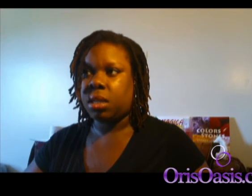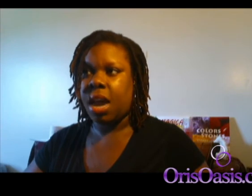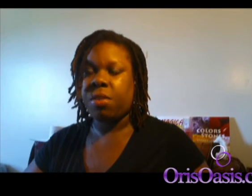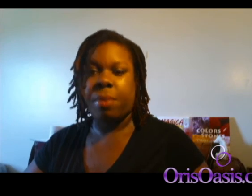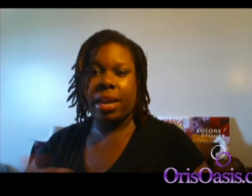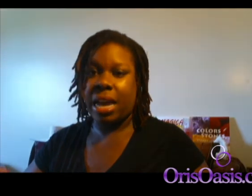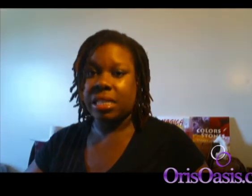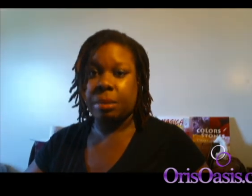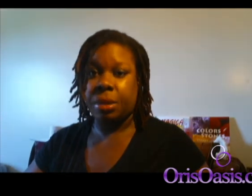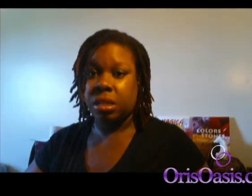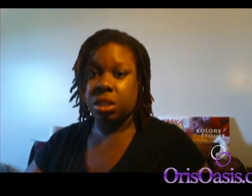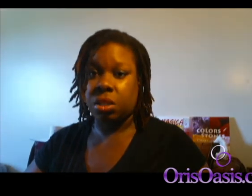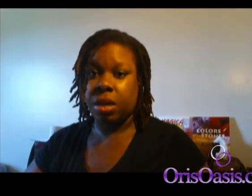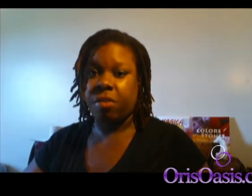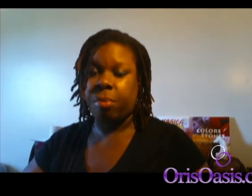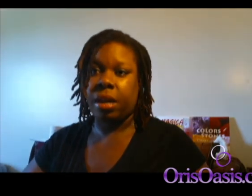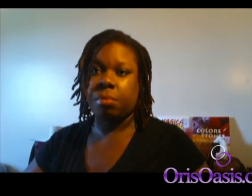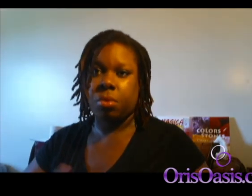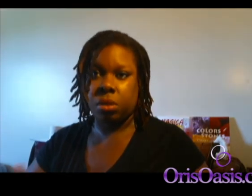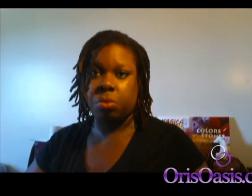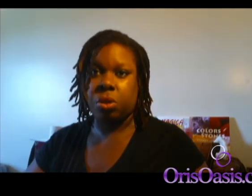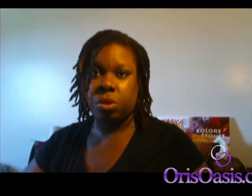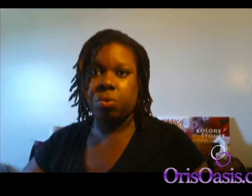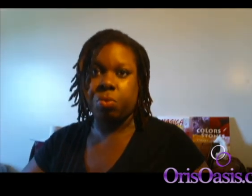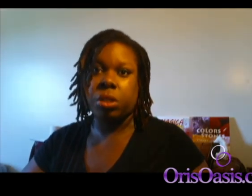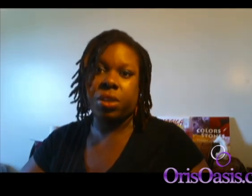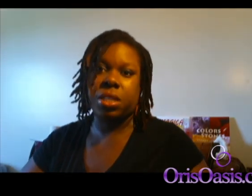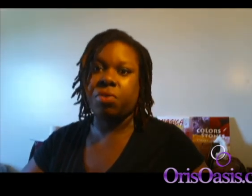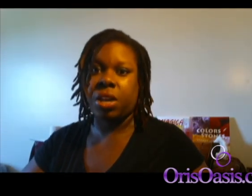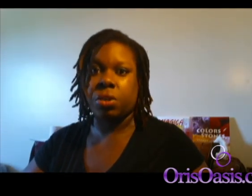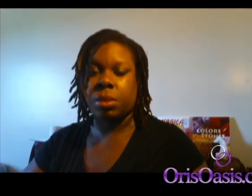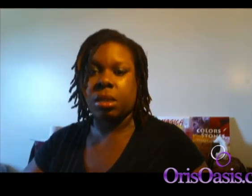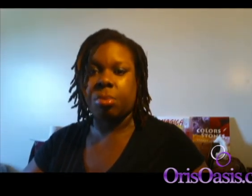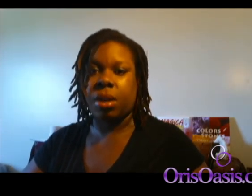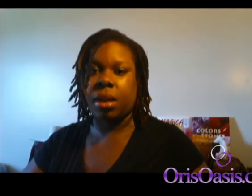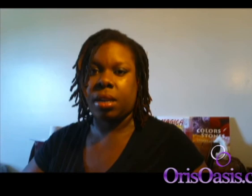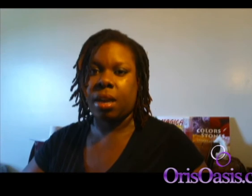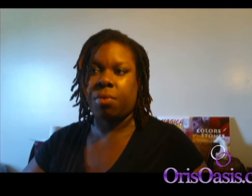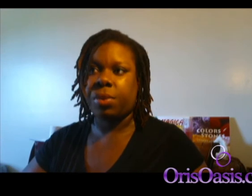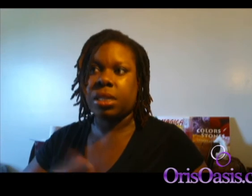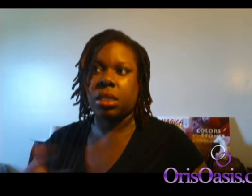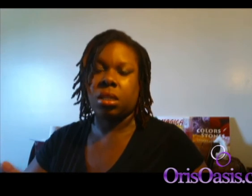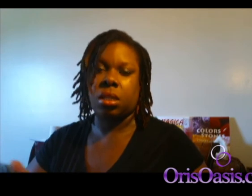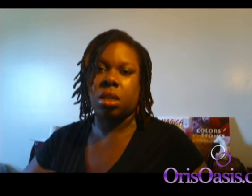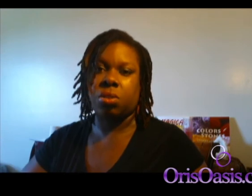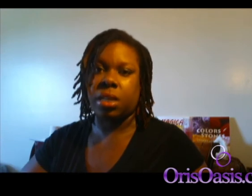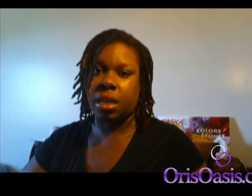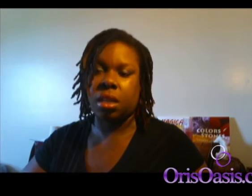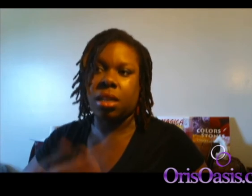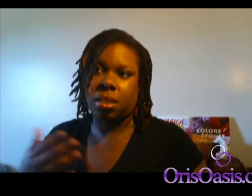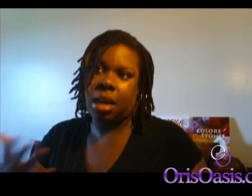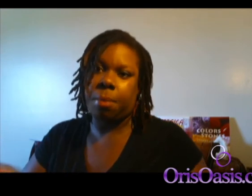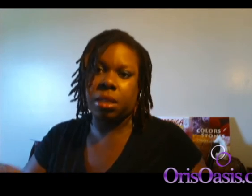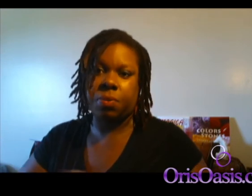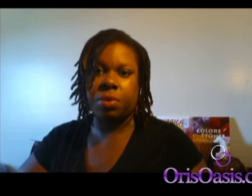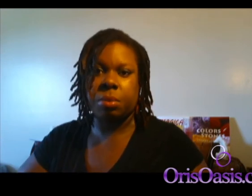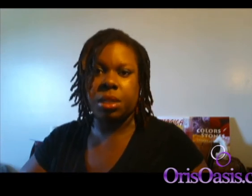everybody has the ability to do it. Everybody, most, most of you, most of us have daydreamed at some point in life. We just didn't understand it that's tapping into the fifth dimension.